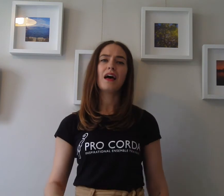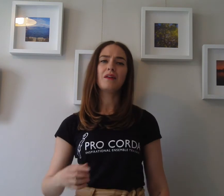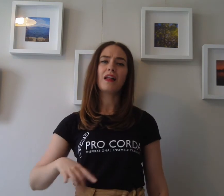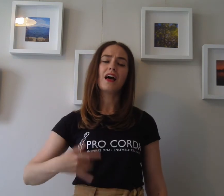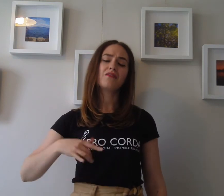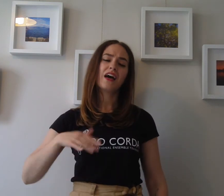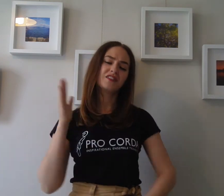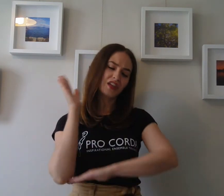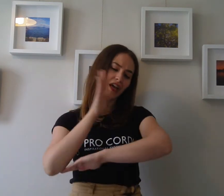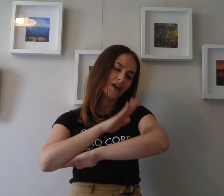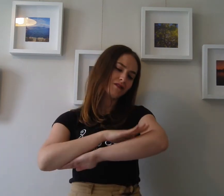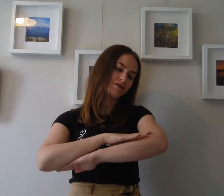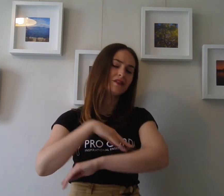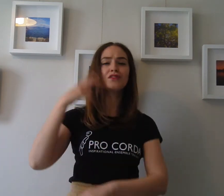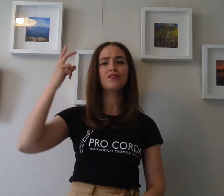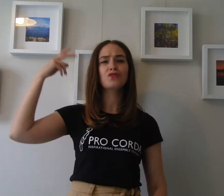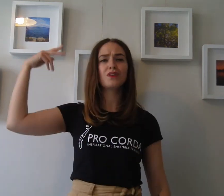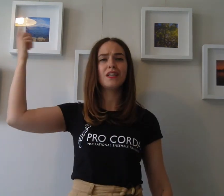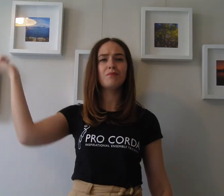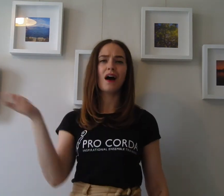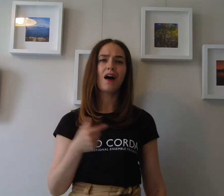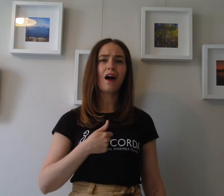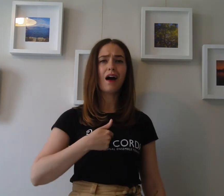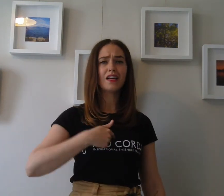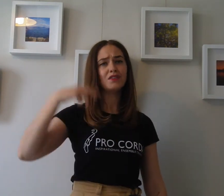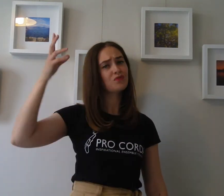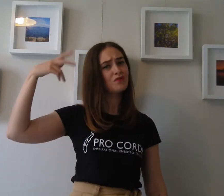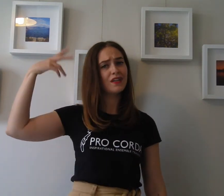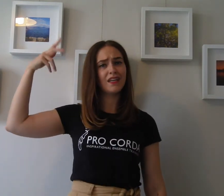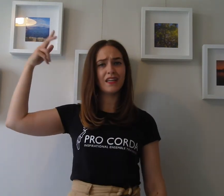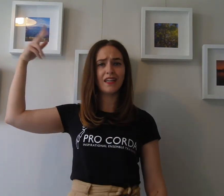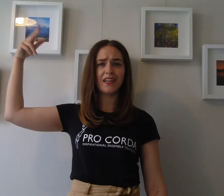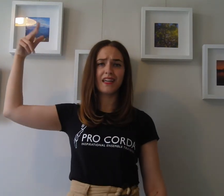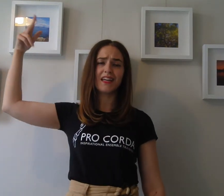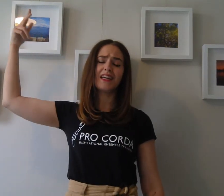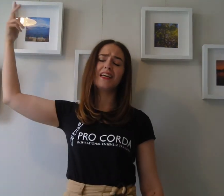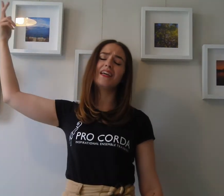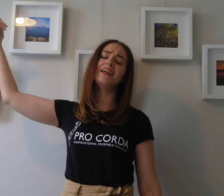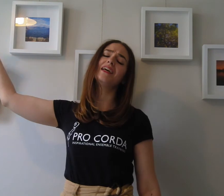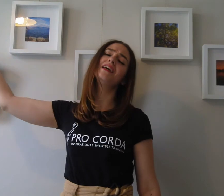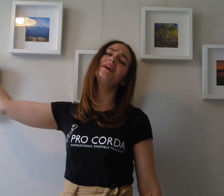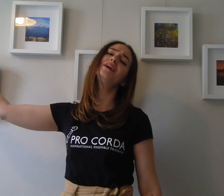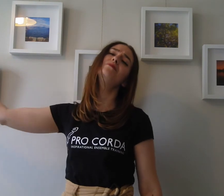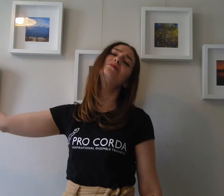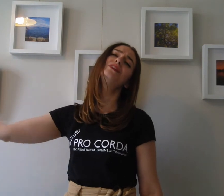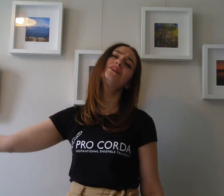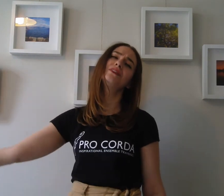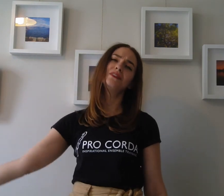My life has killed the dream I dreamed. I I can.